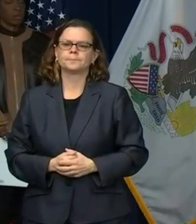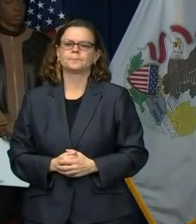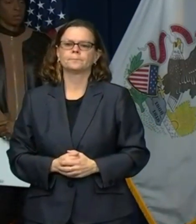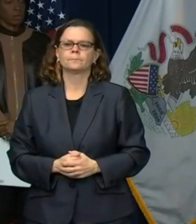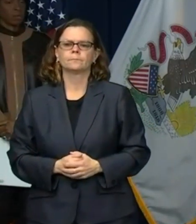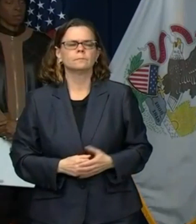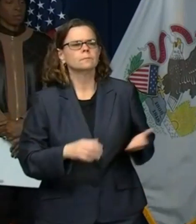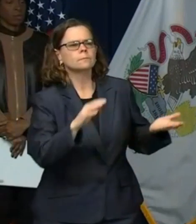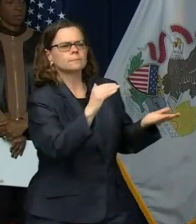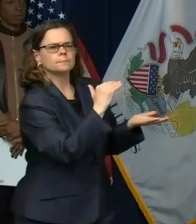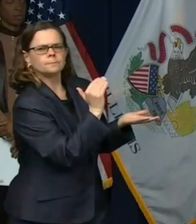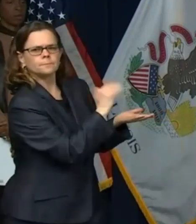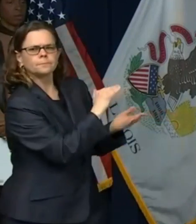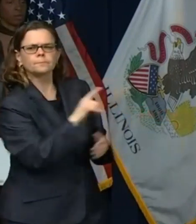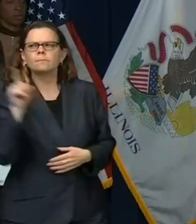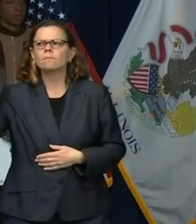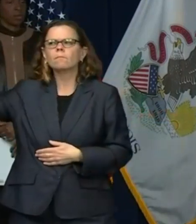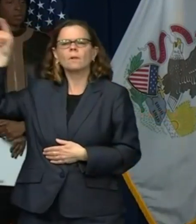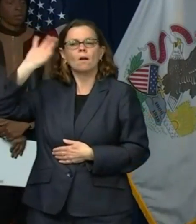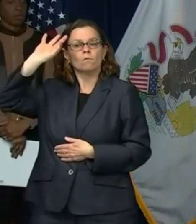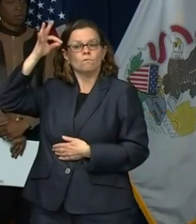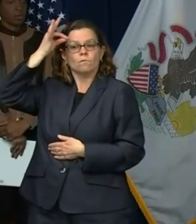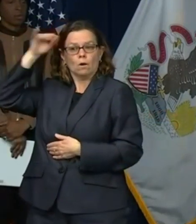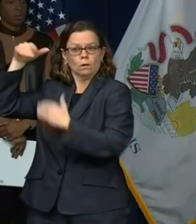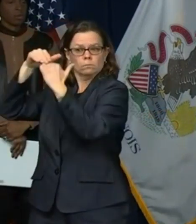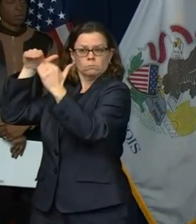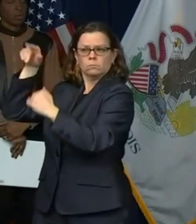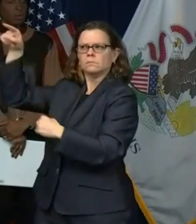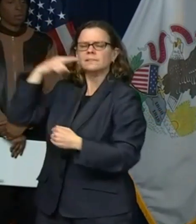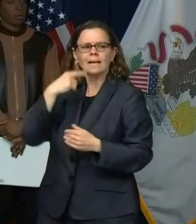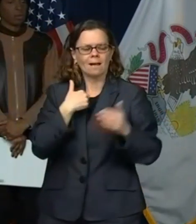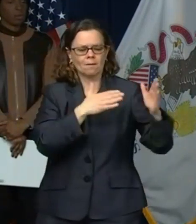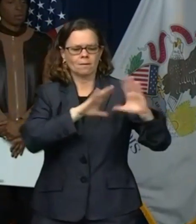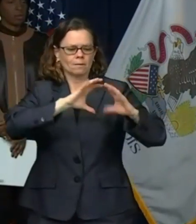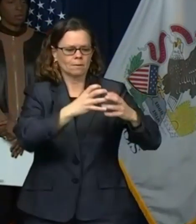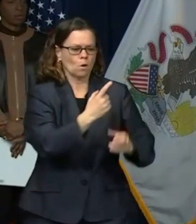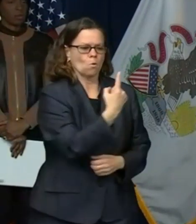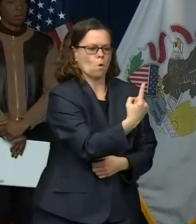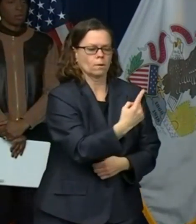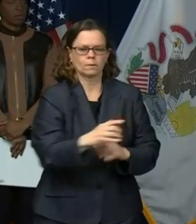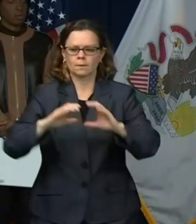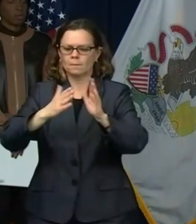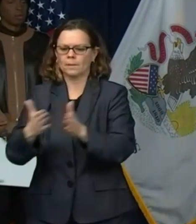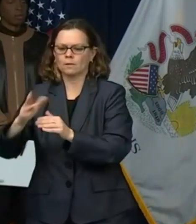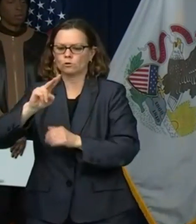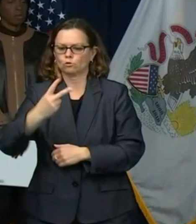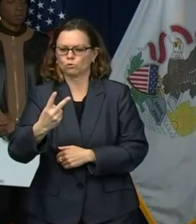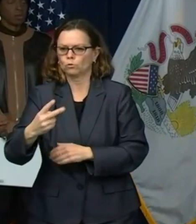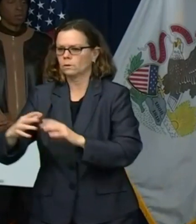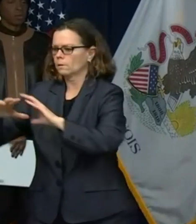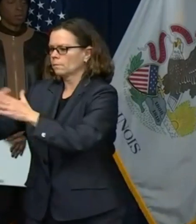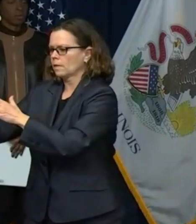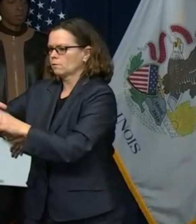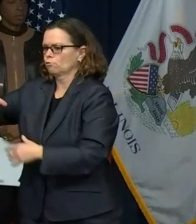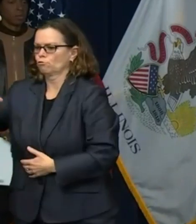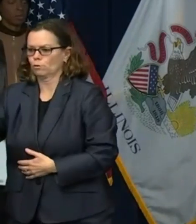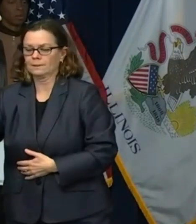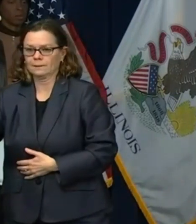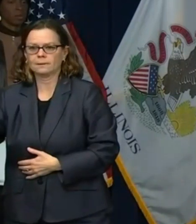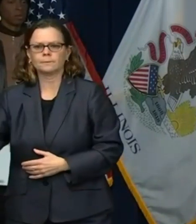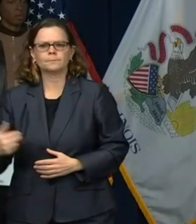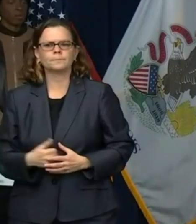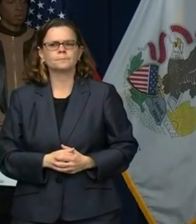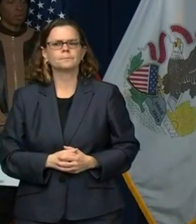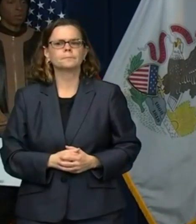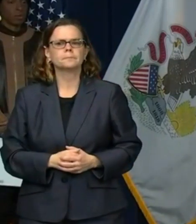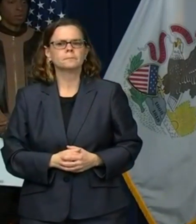believe in phase one, it's 10 or less. So it seems like teams would not be able to meet at that point. But in phase two, groups